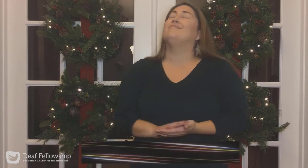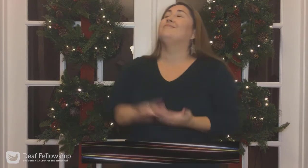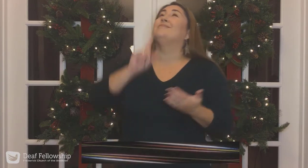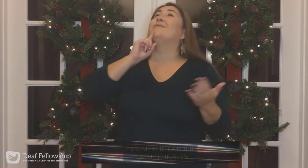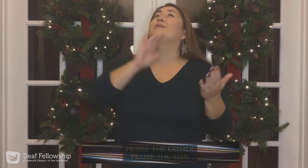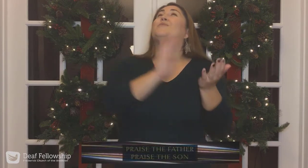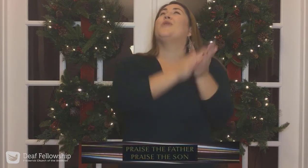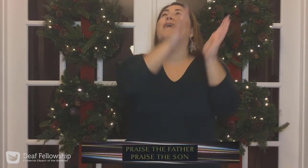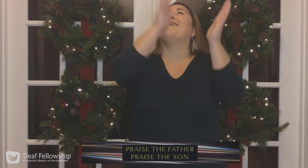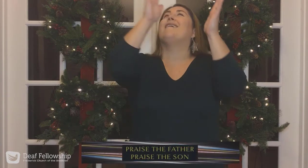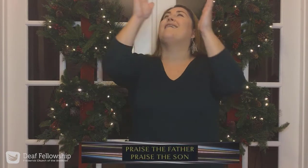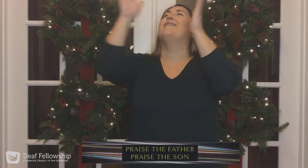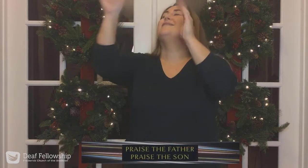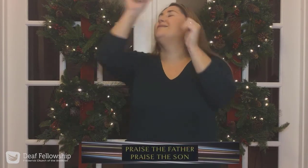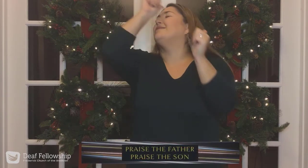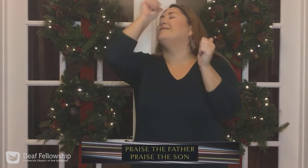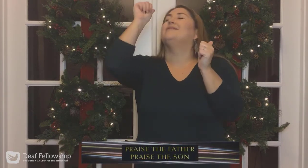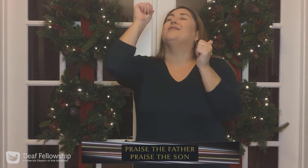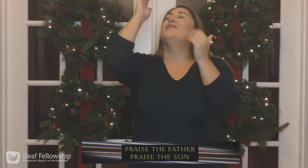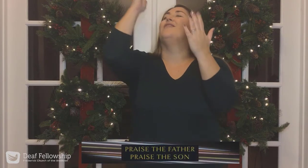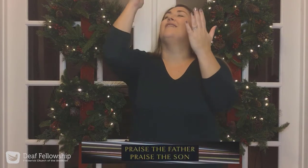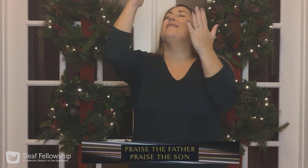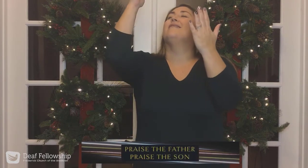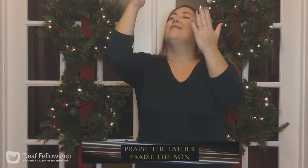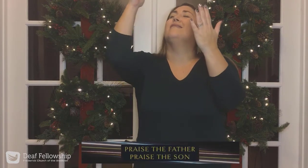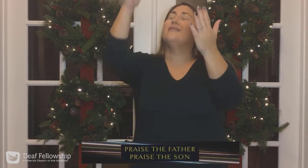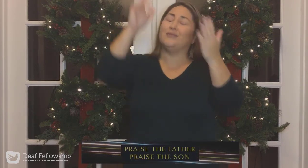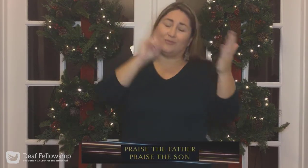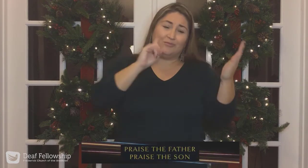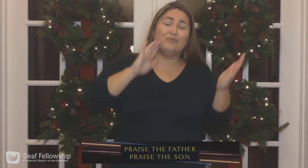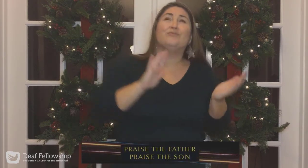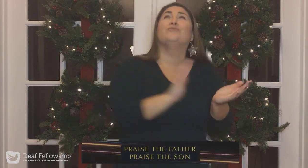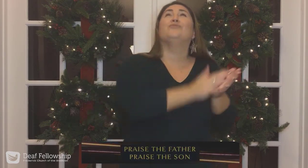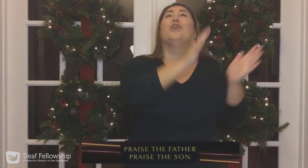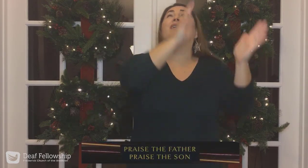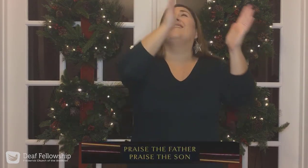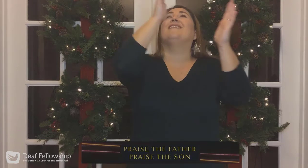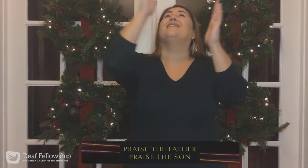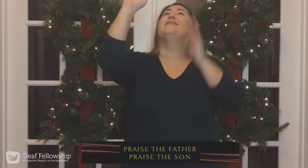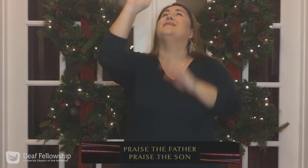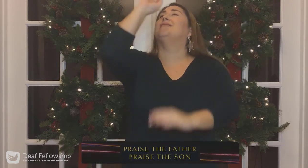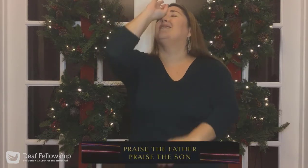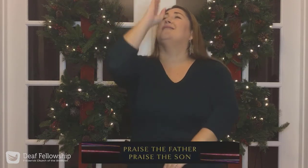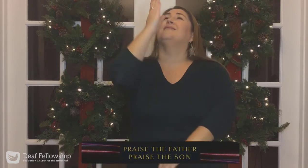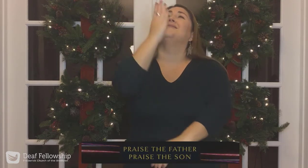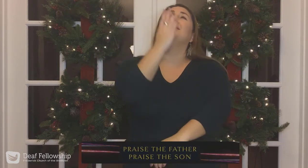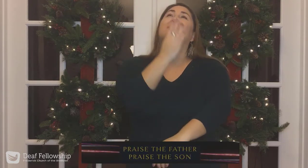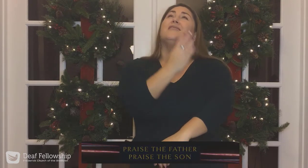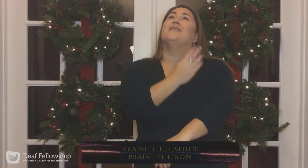Praise the Father Praise the Son